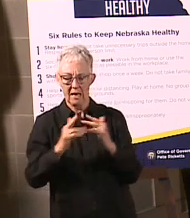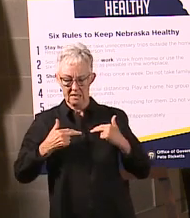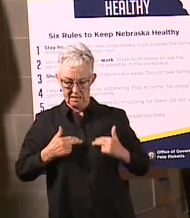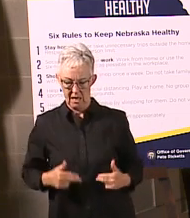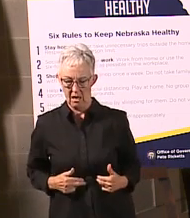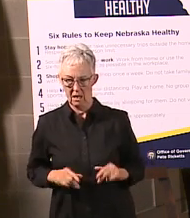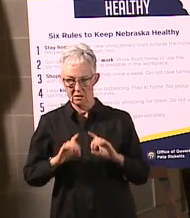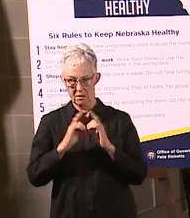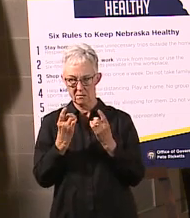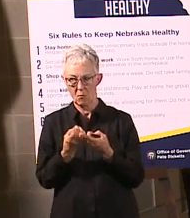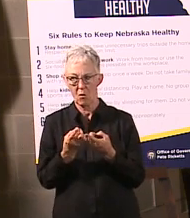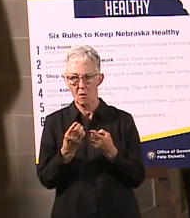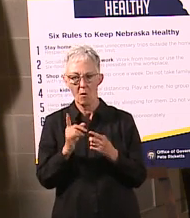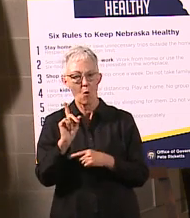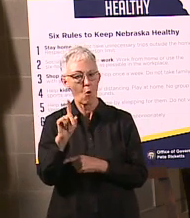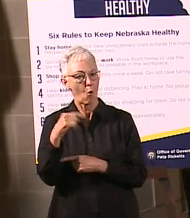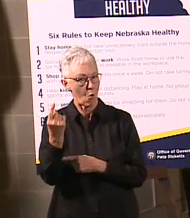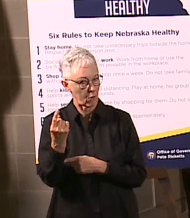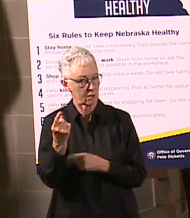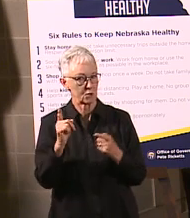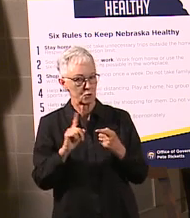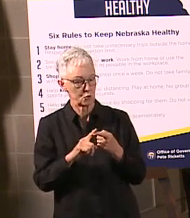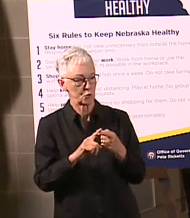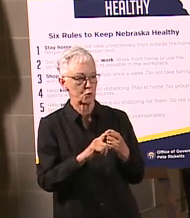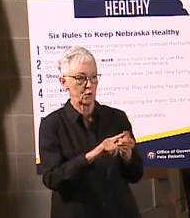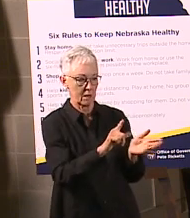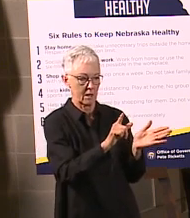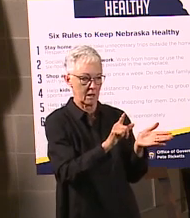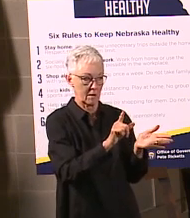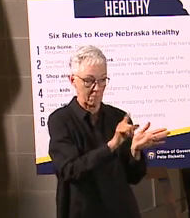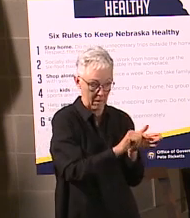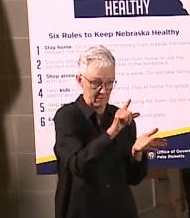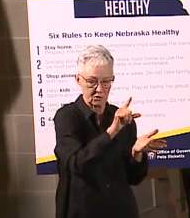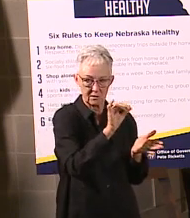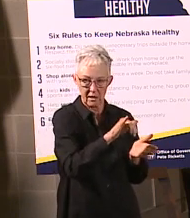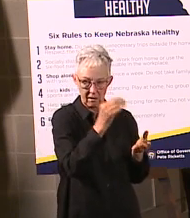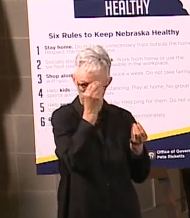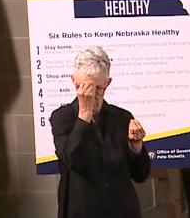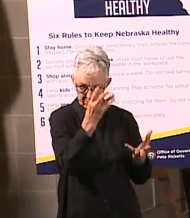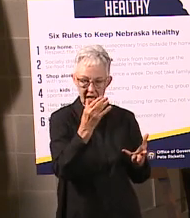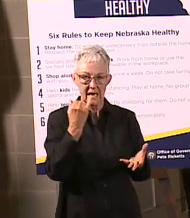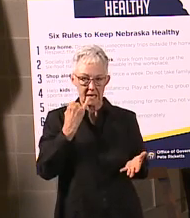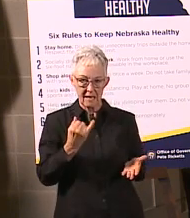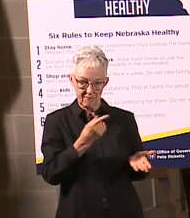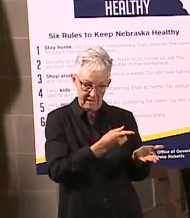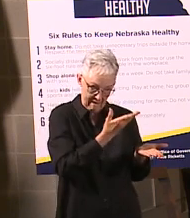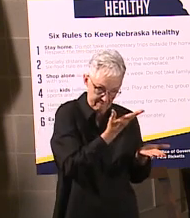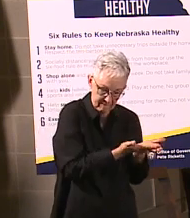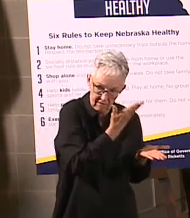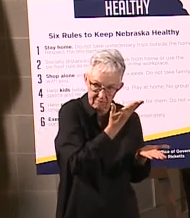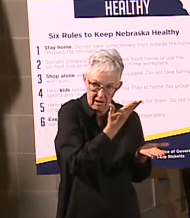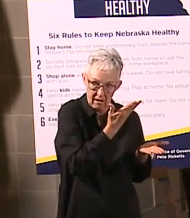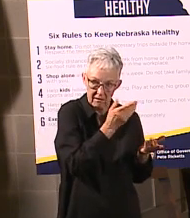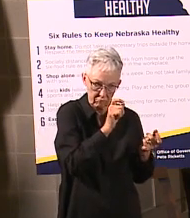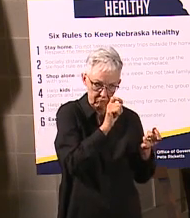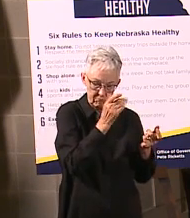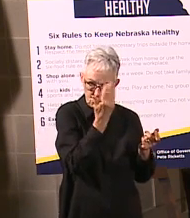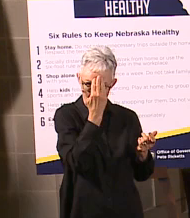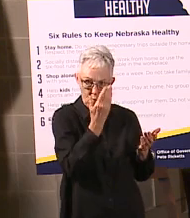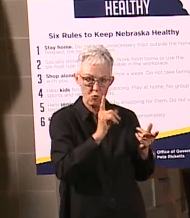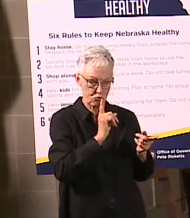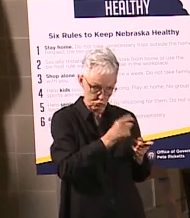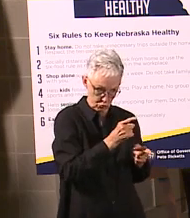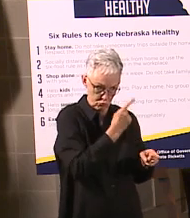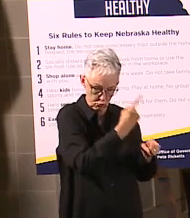verified, and you've gotten permission from that facility. Because what we found is some people will go and say they work for a